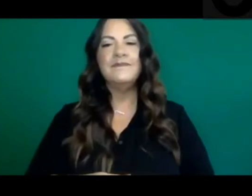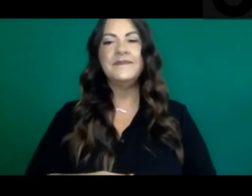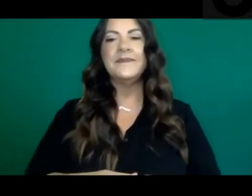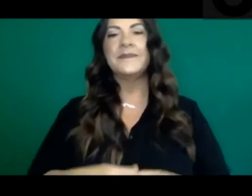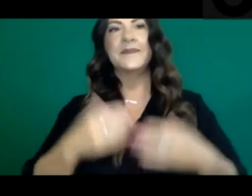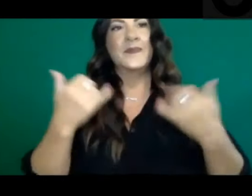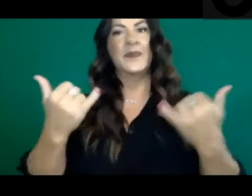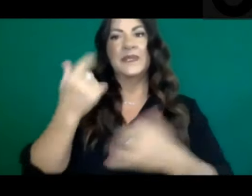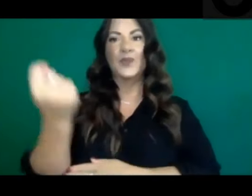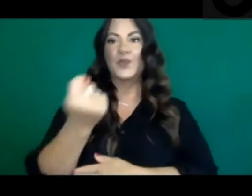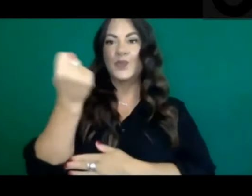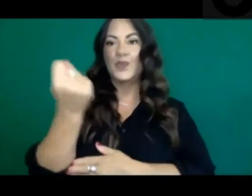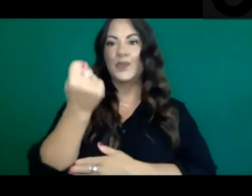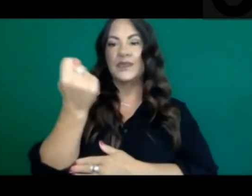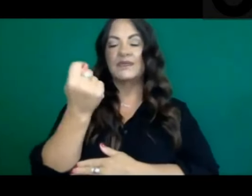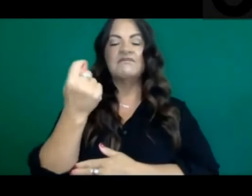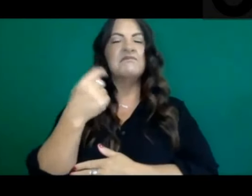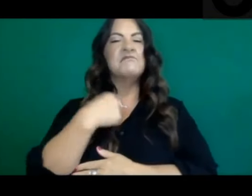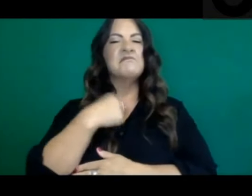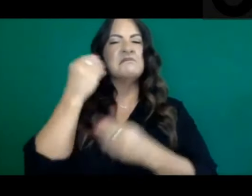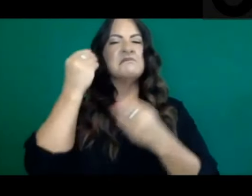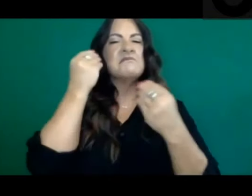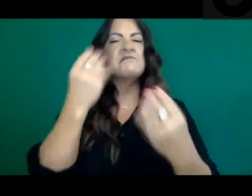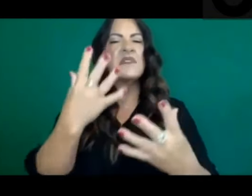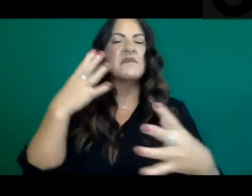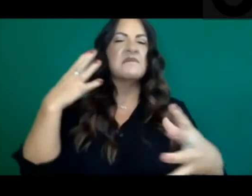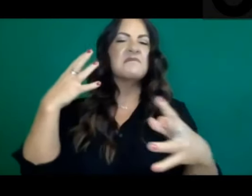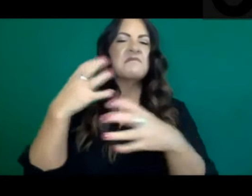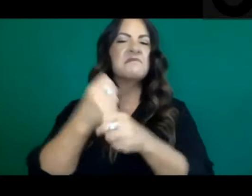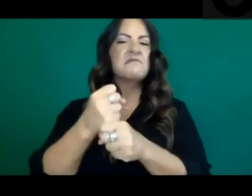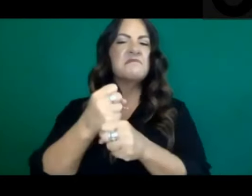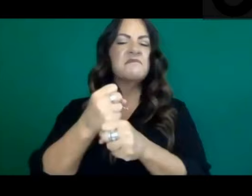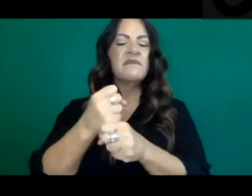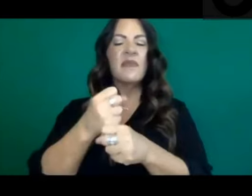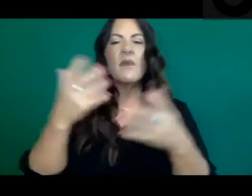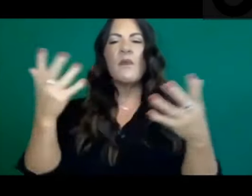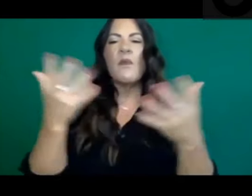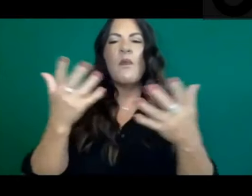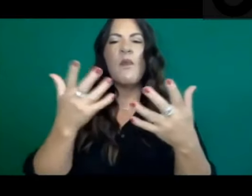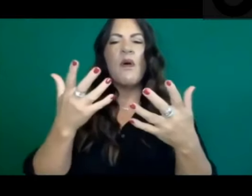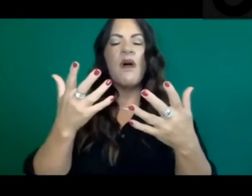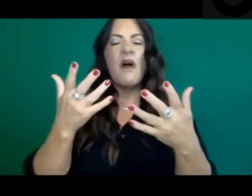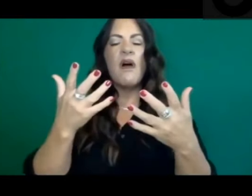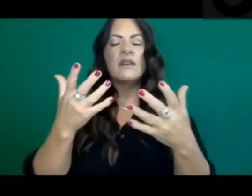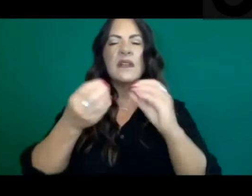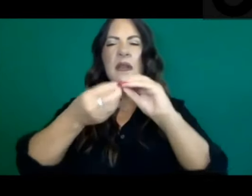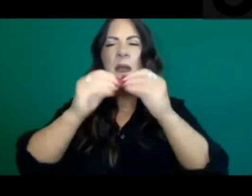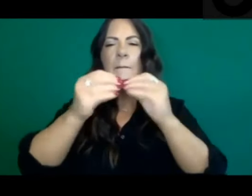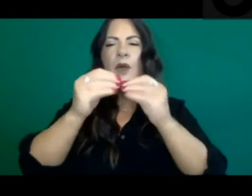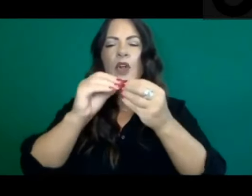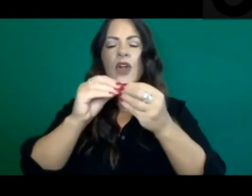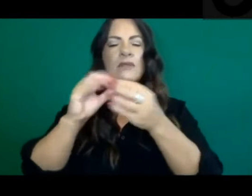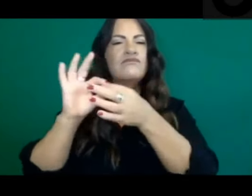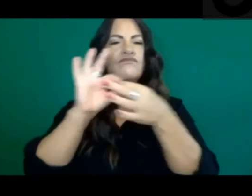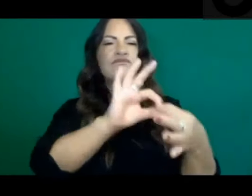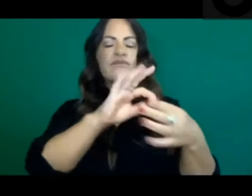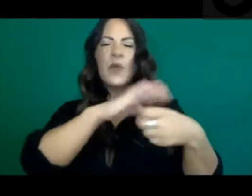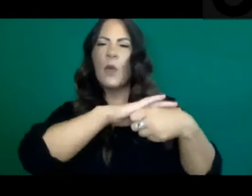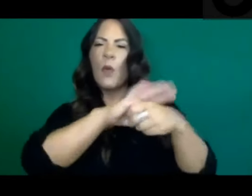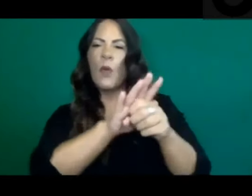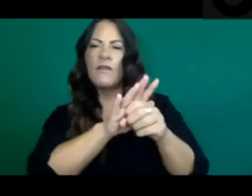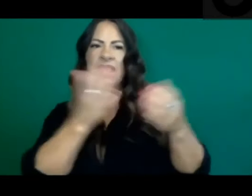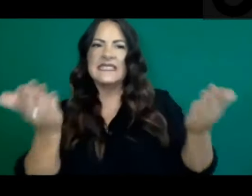Tuesday where I'll just give you a brief update on some of the basic core numbers for COVID-19 in California.